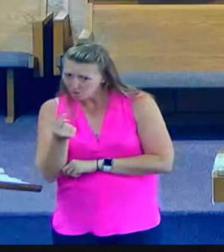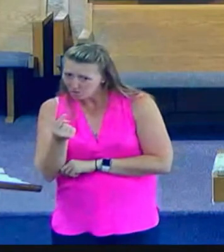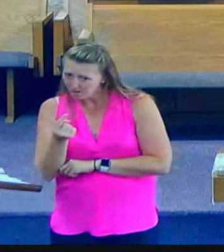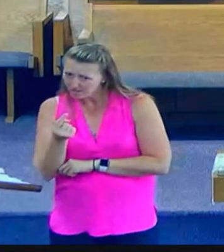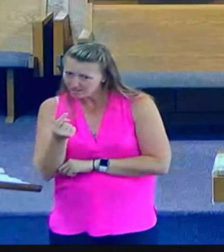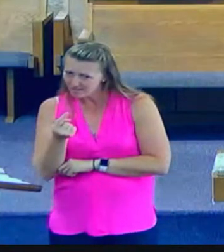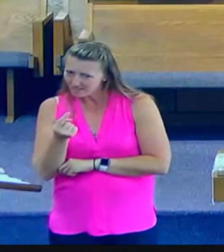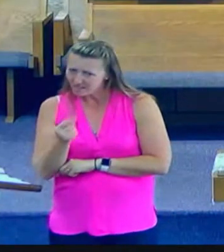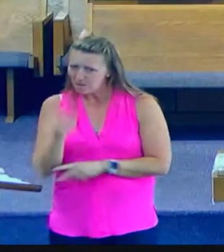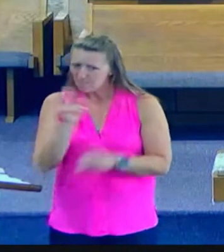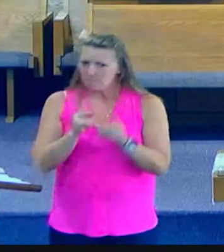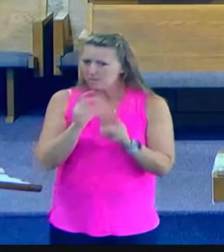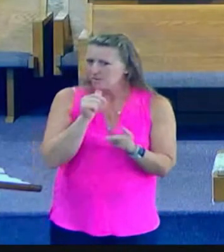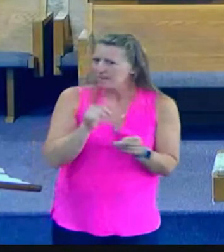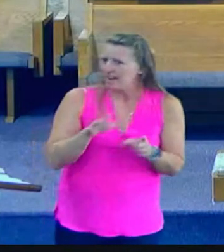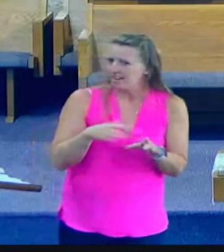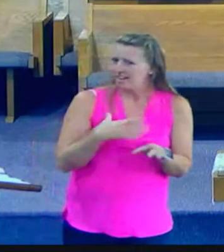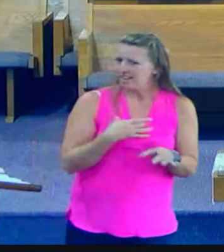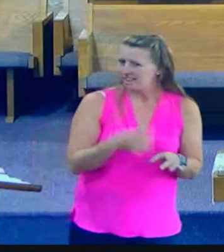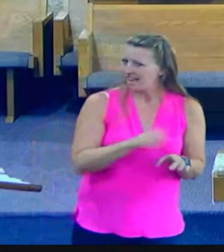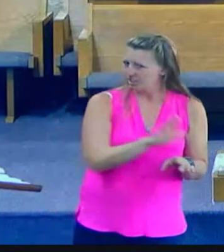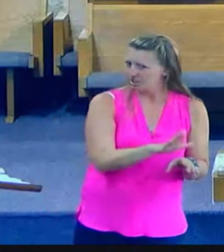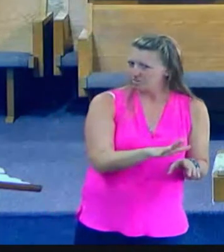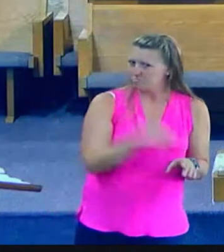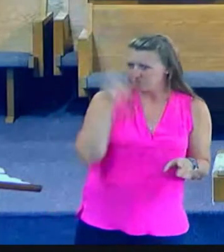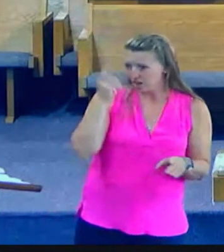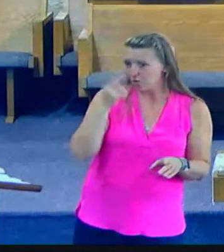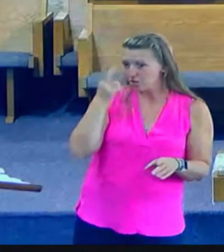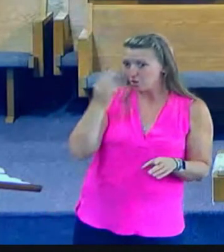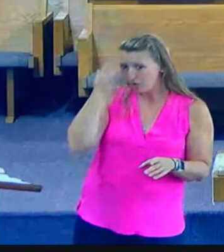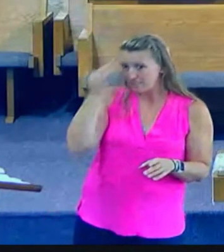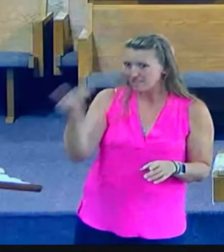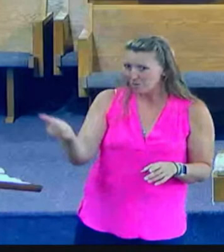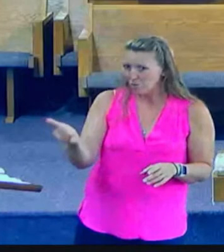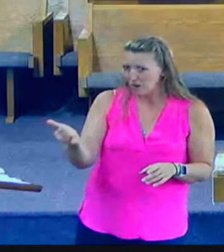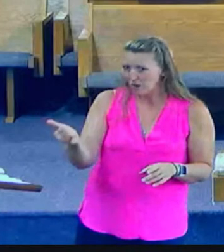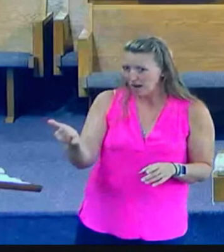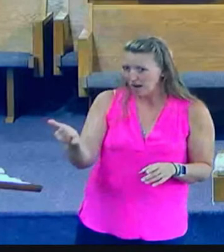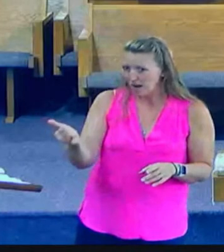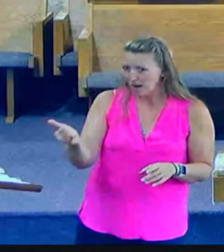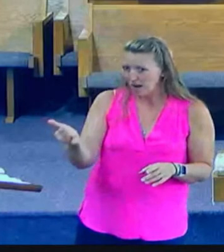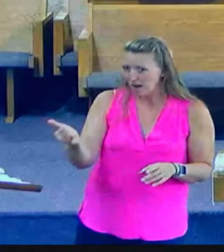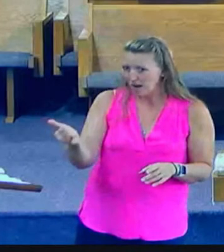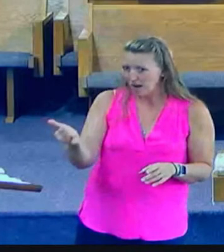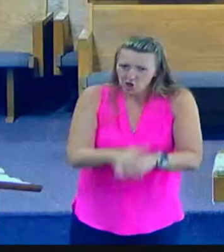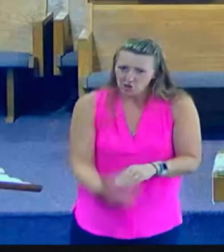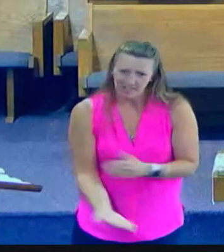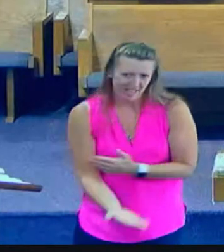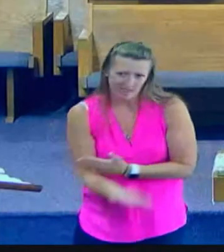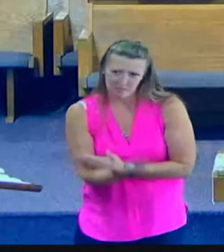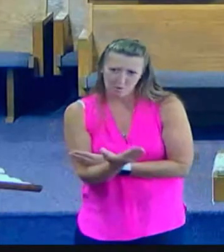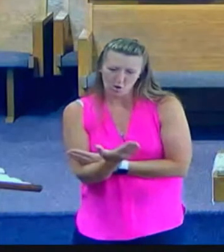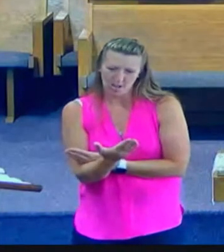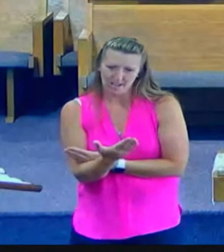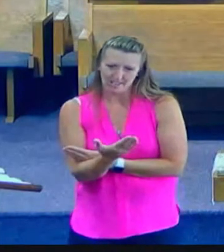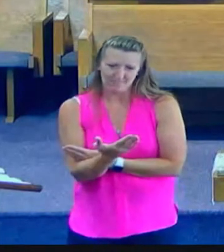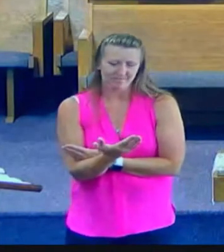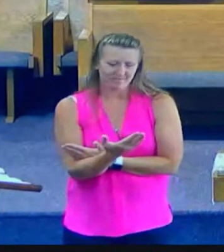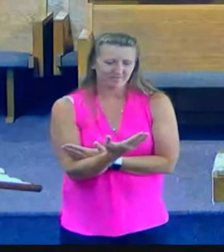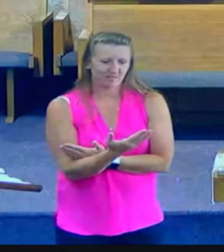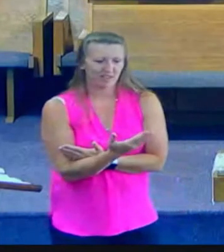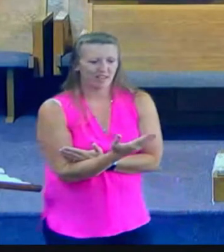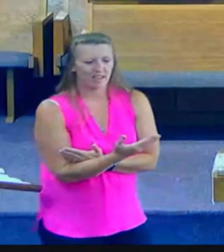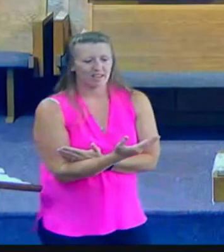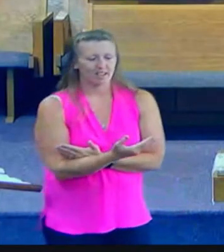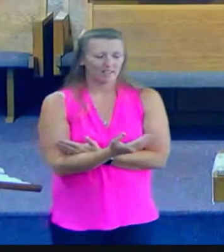get water. And like the man in the parable of the Good Samaritan, who had been beaten up, left along